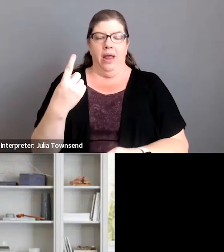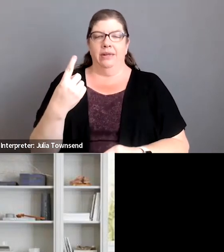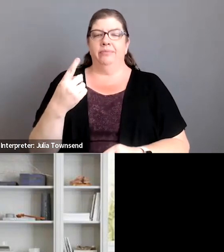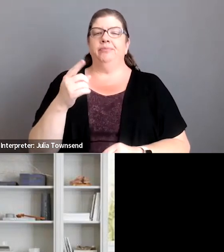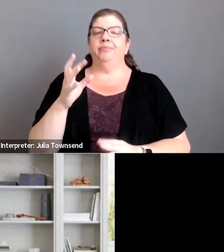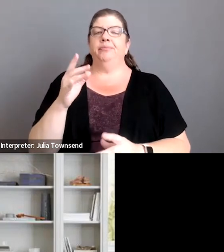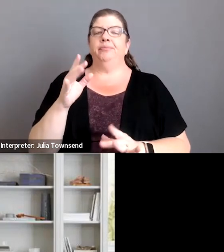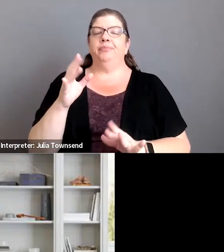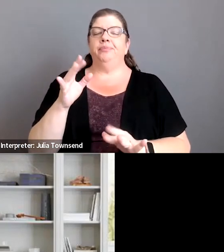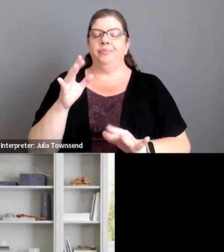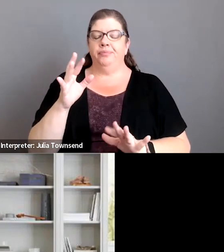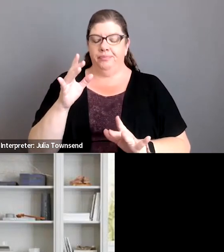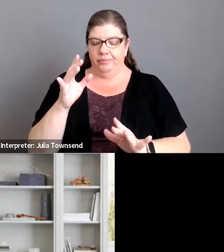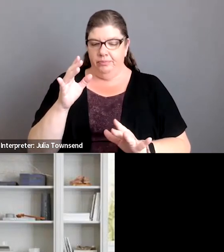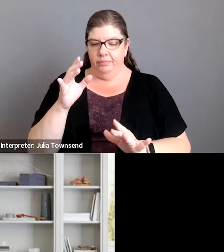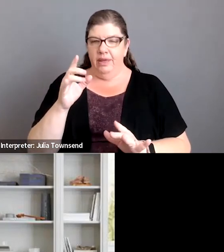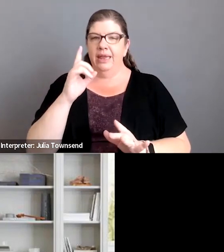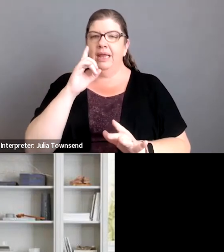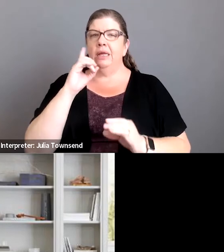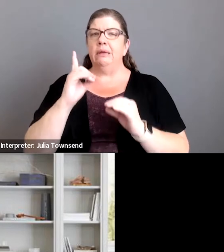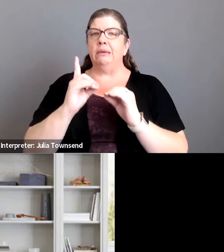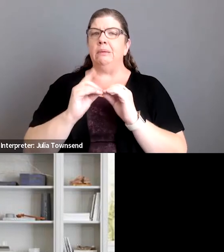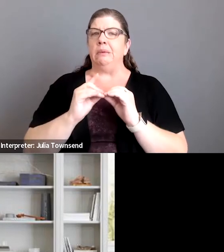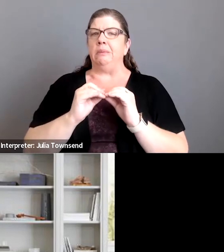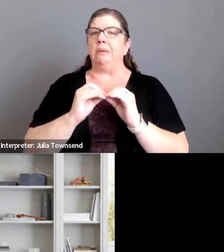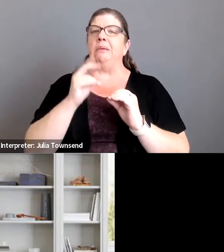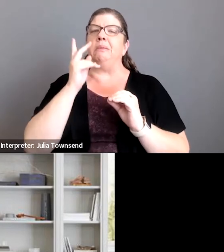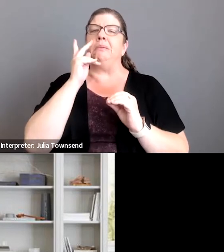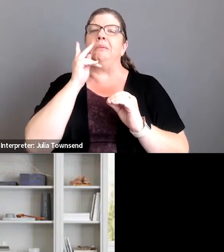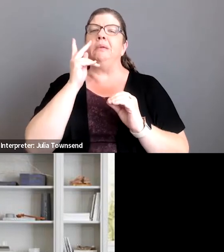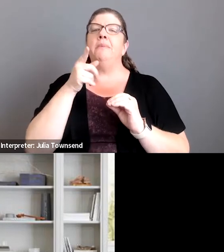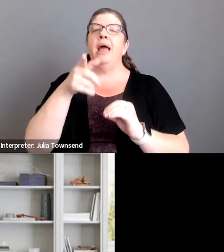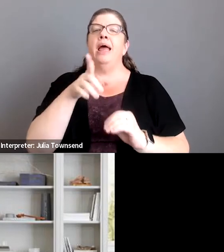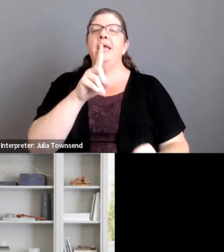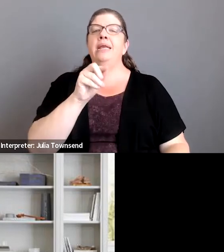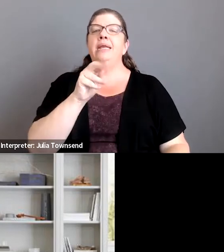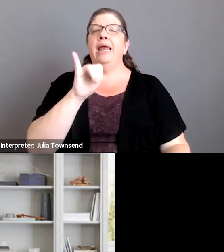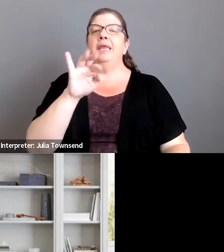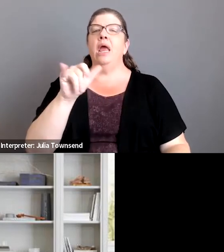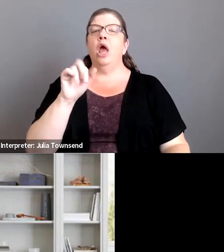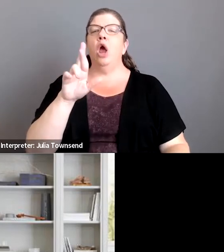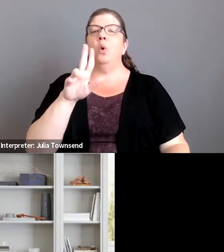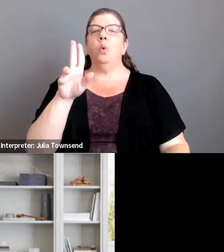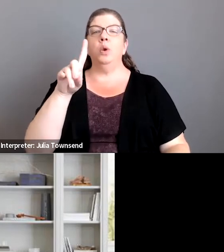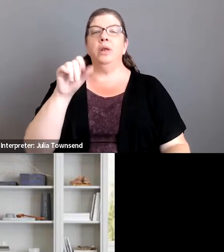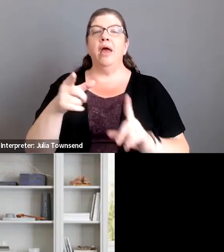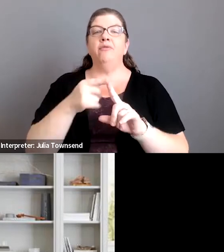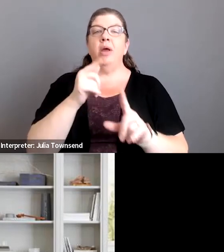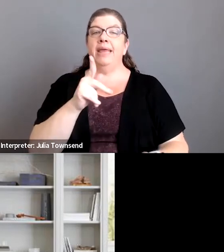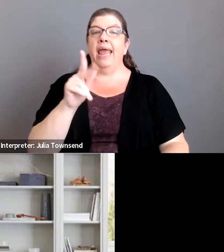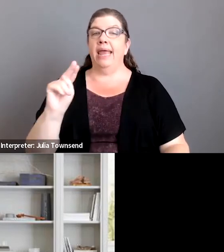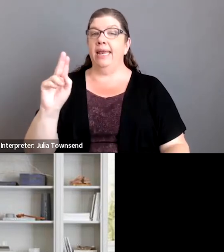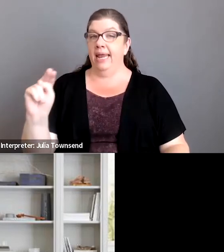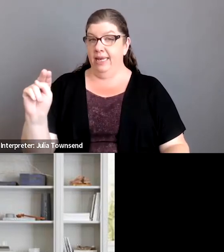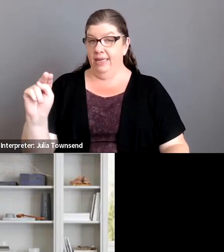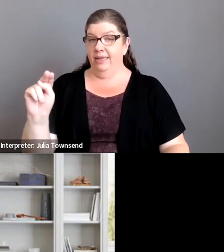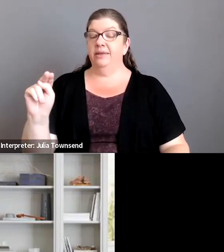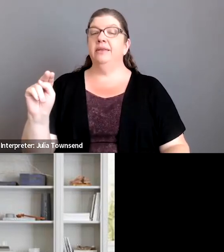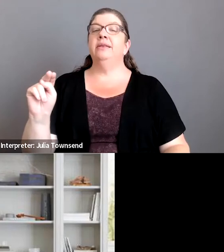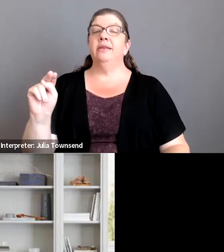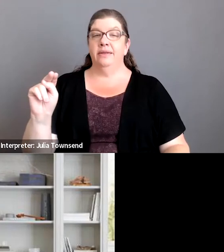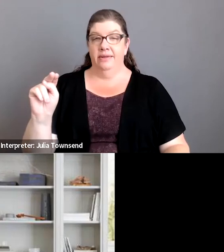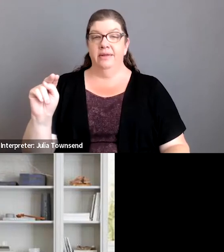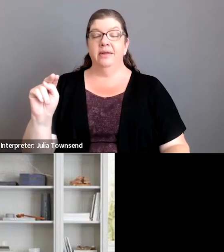so i think we're gonna get one more but anyway this is uh danielle aruta from knn um just